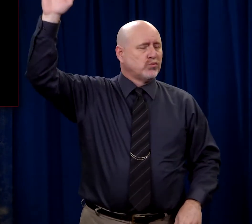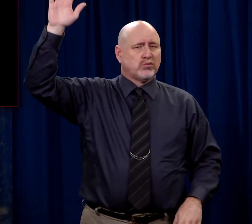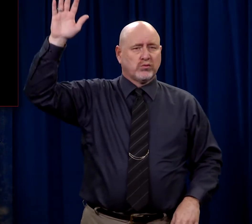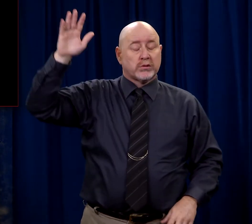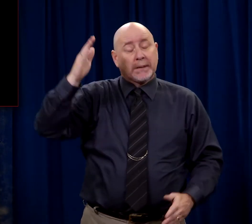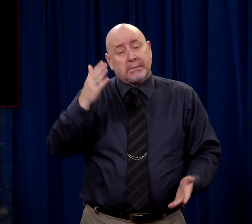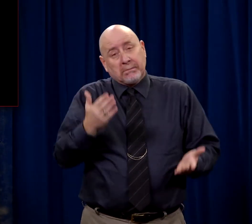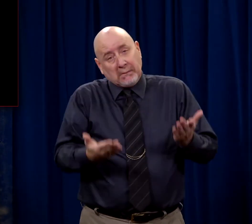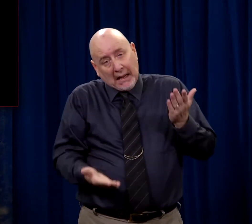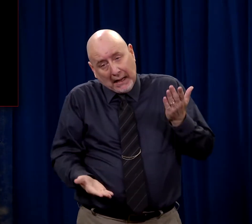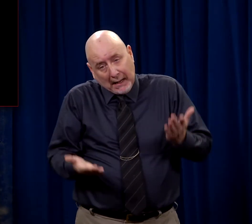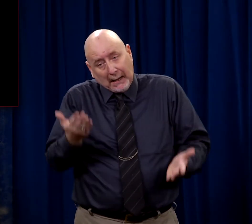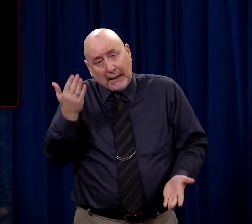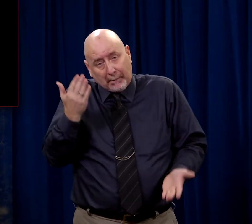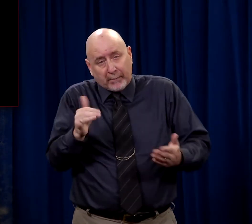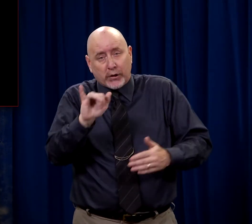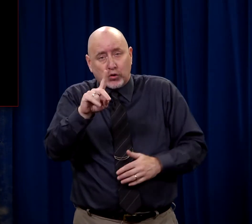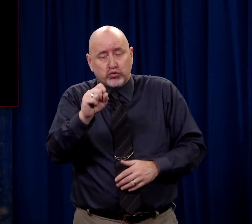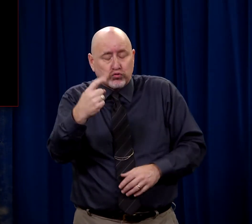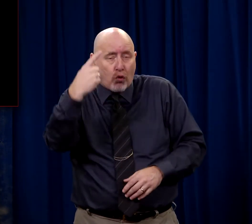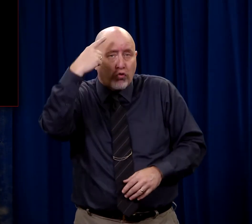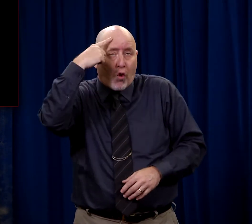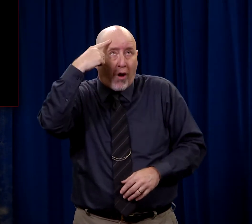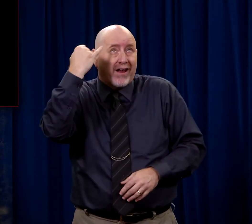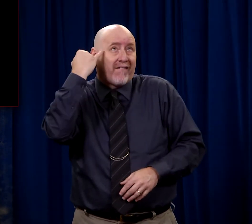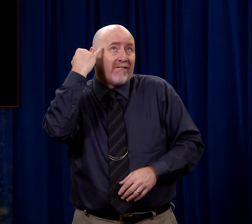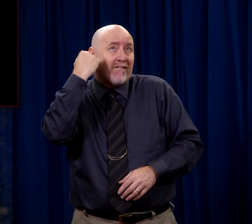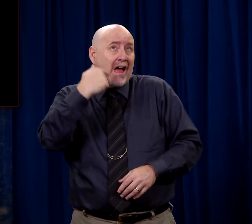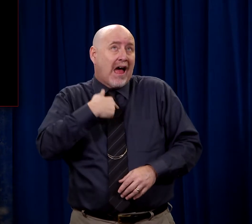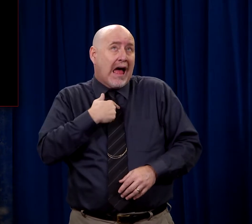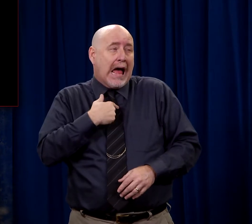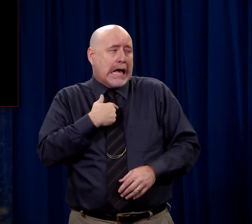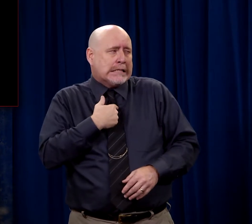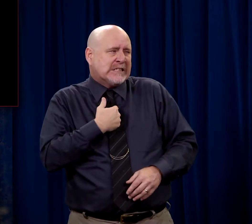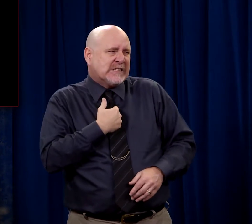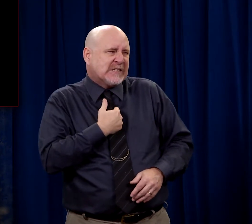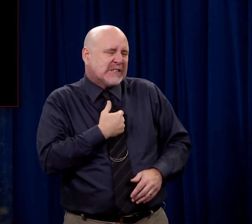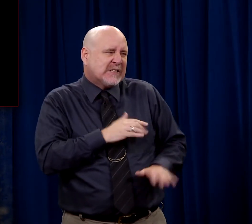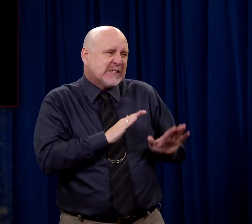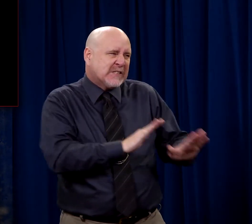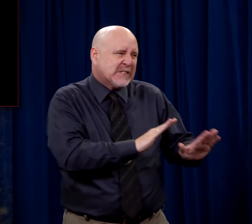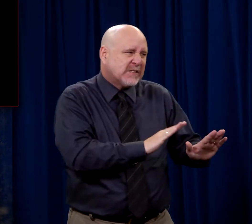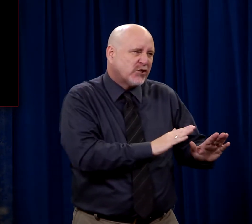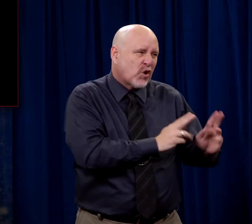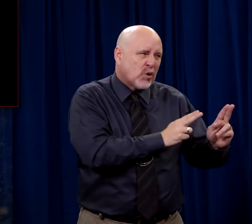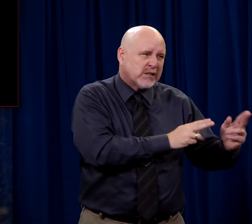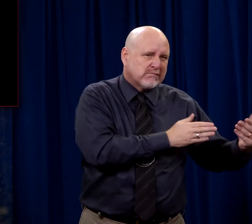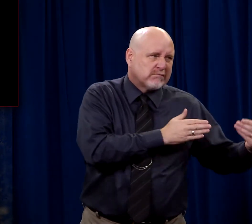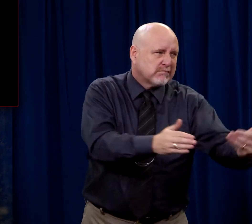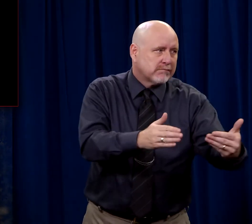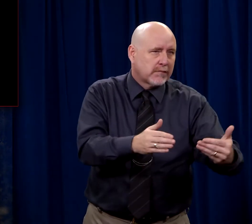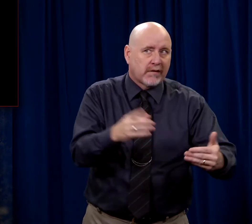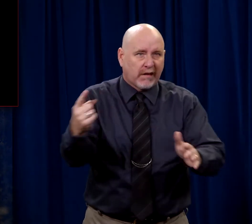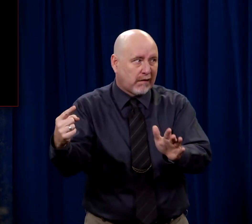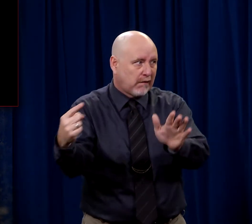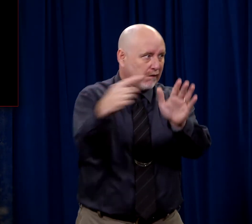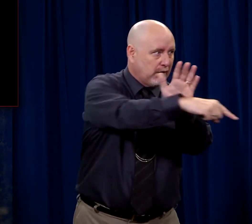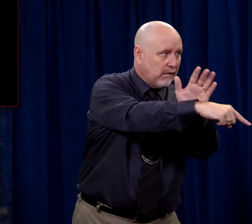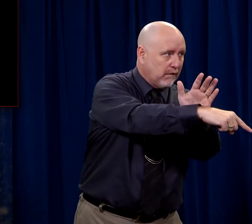out of the way. And maybe what Judas thought was if I press Jesus into a position where they could